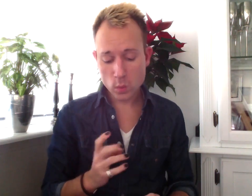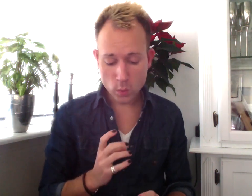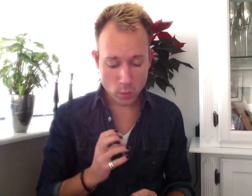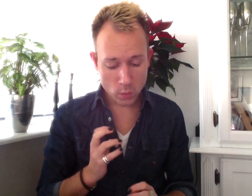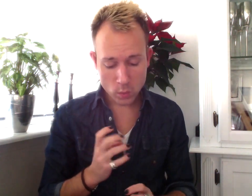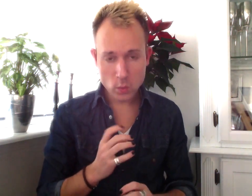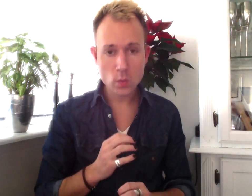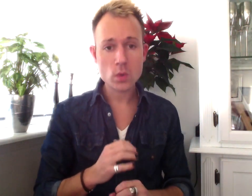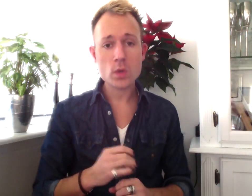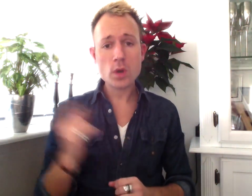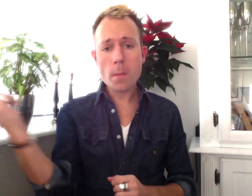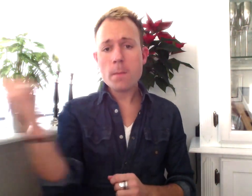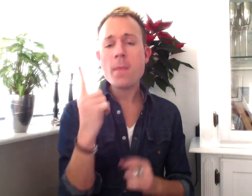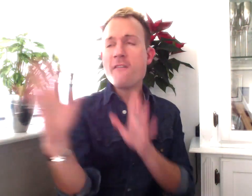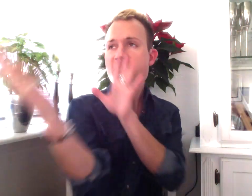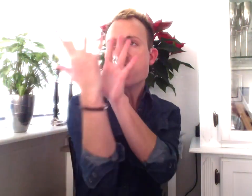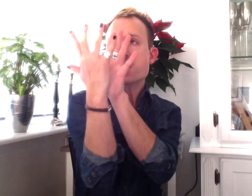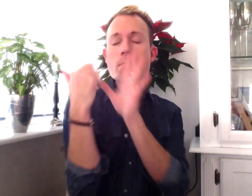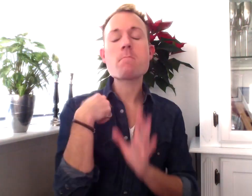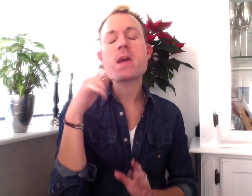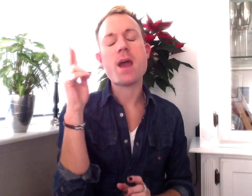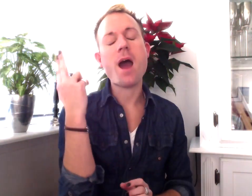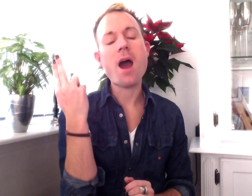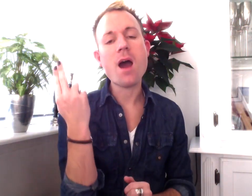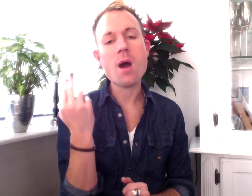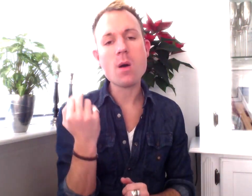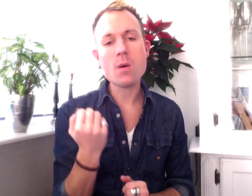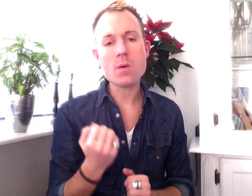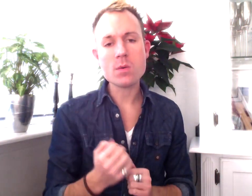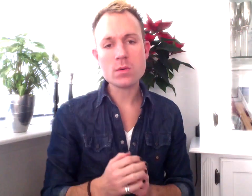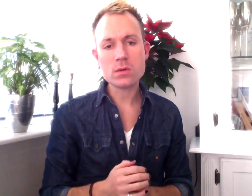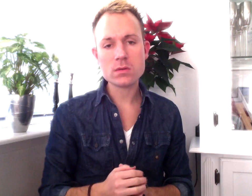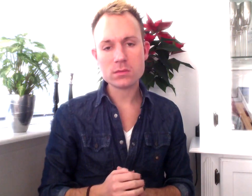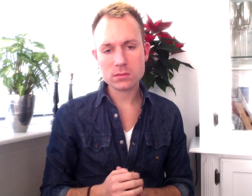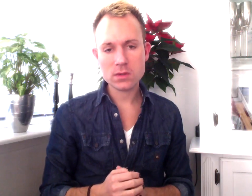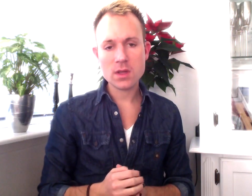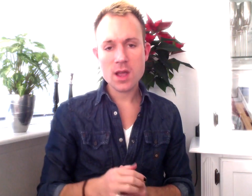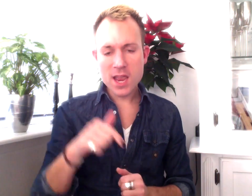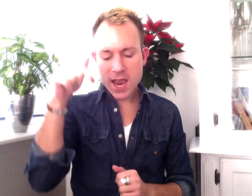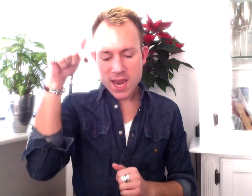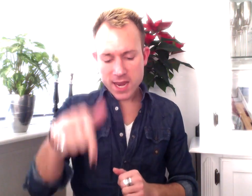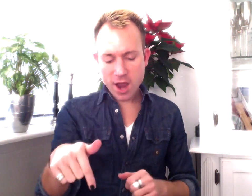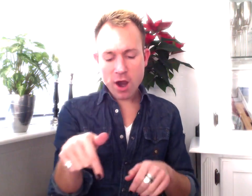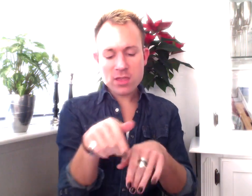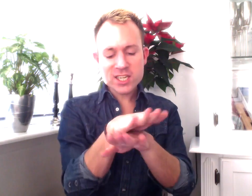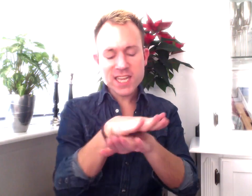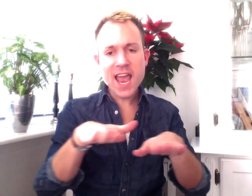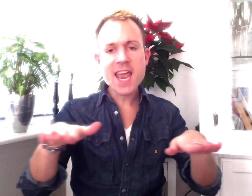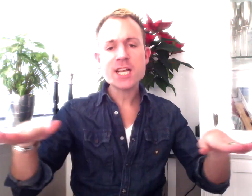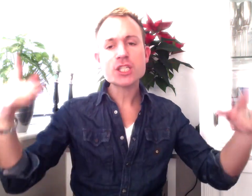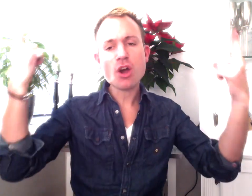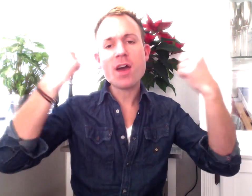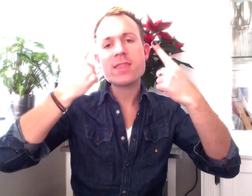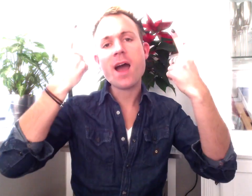So come and face me now, here on the stage tonight,